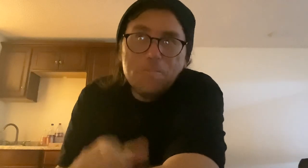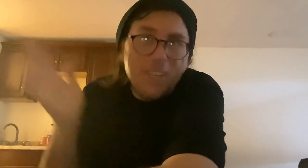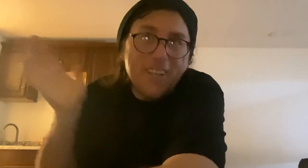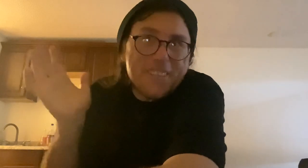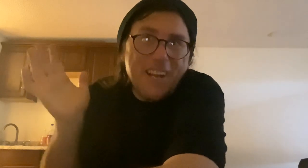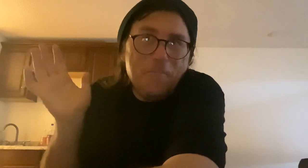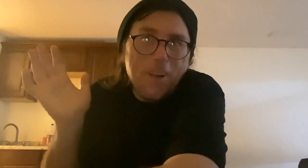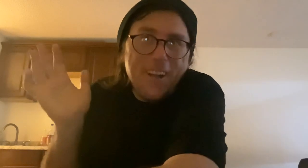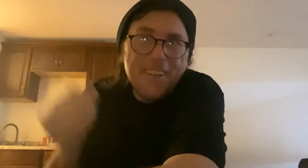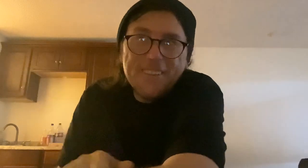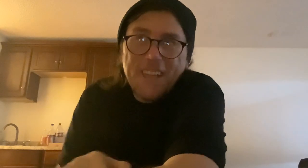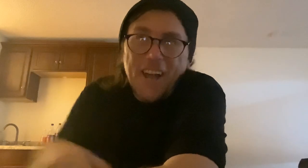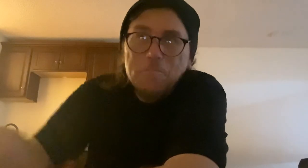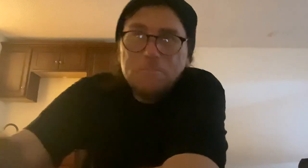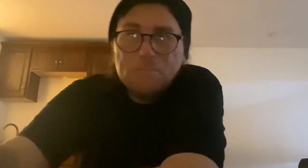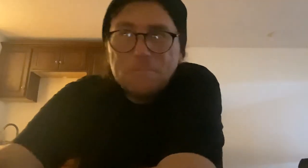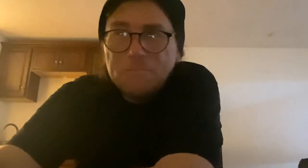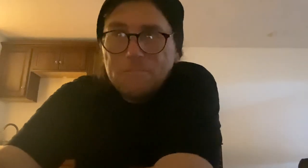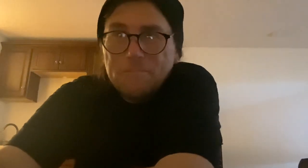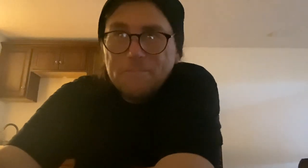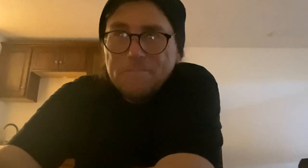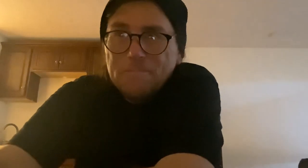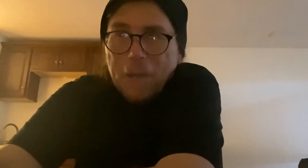see you next time. Yeah. Bye.